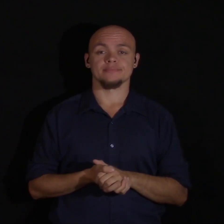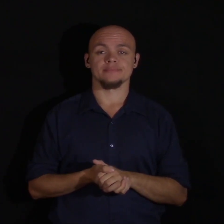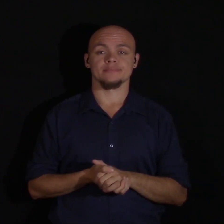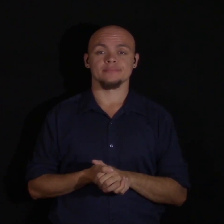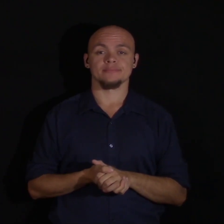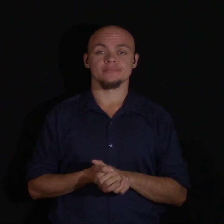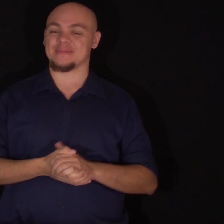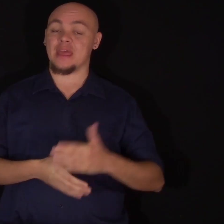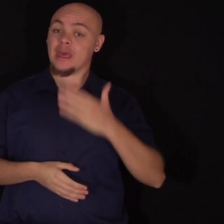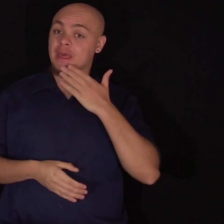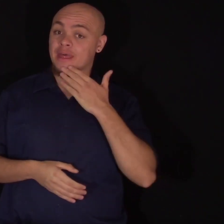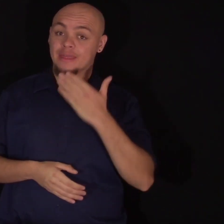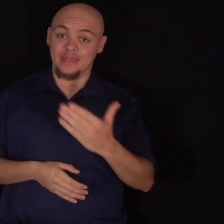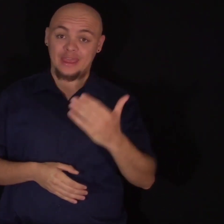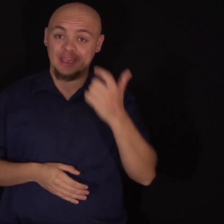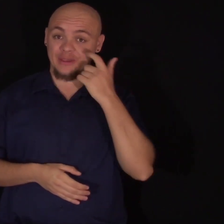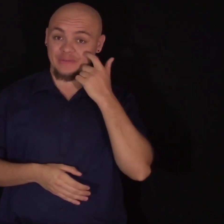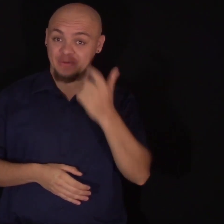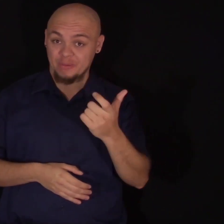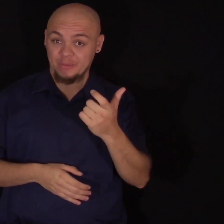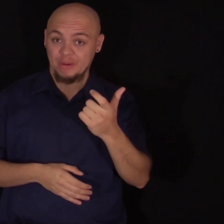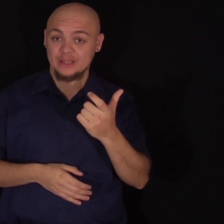Music Music Music Music